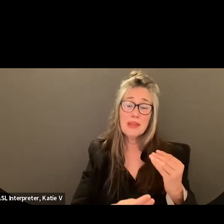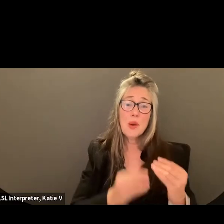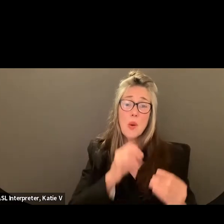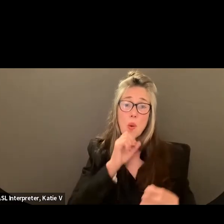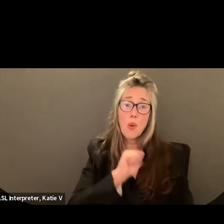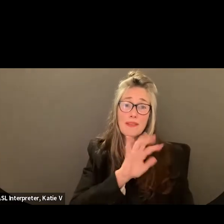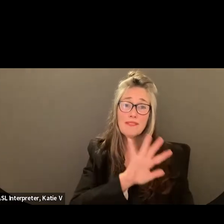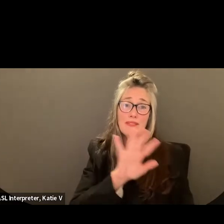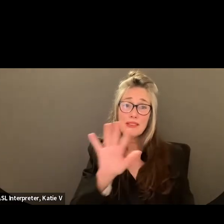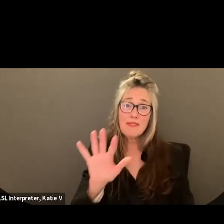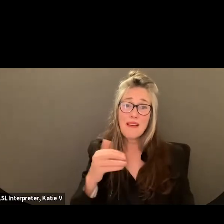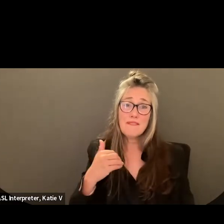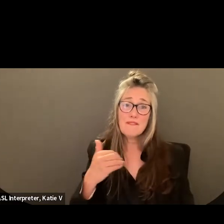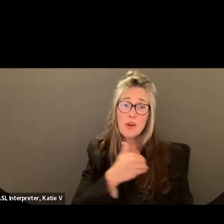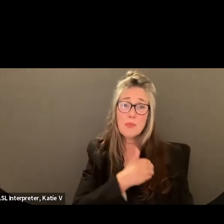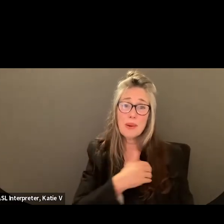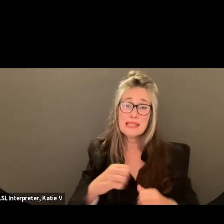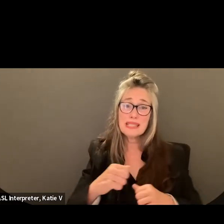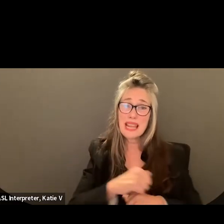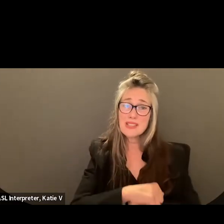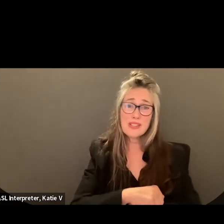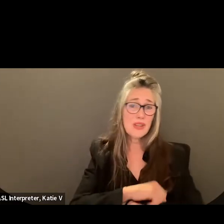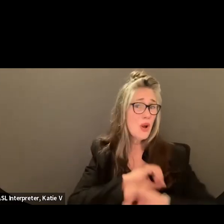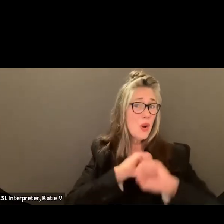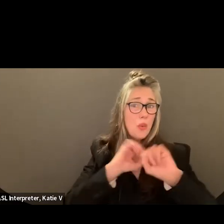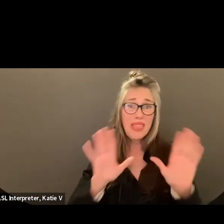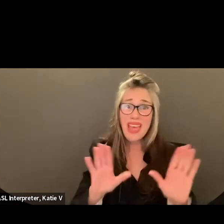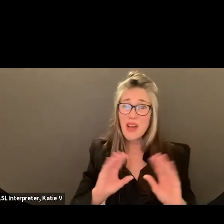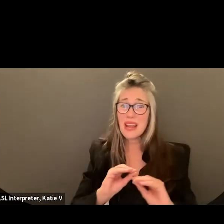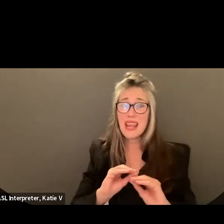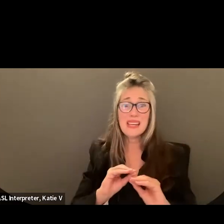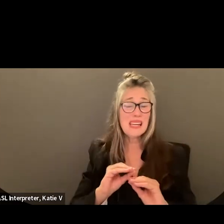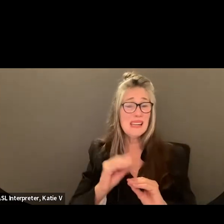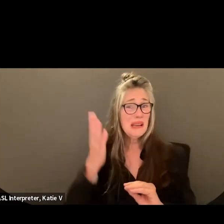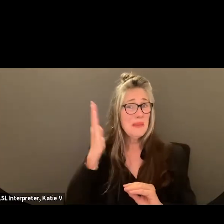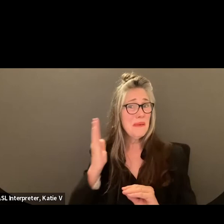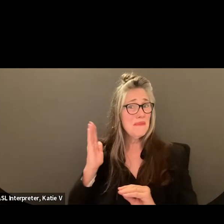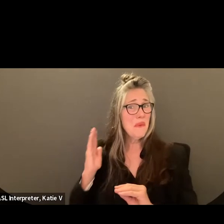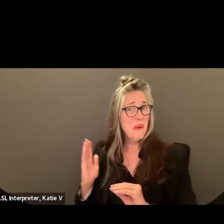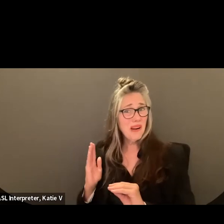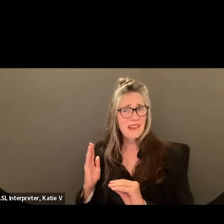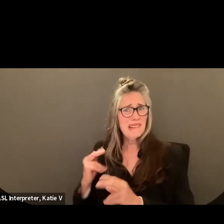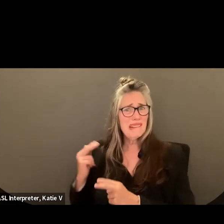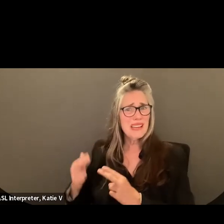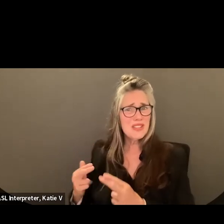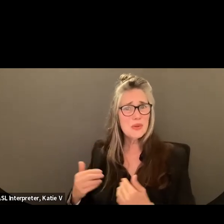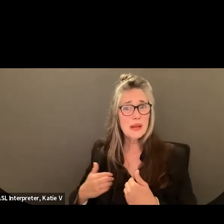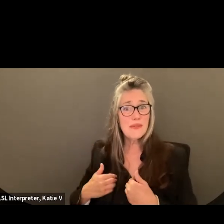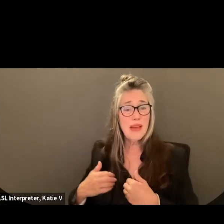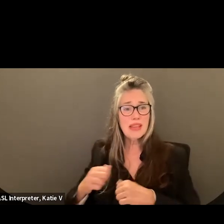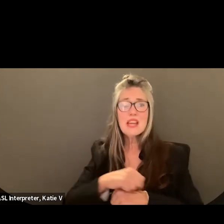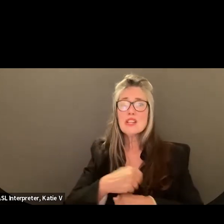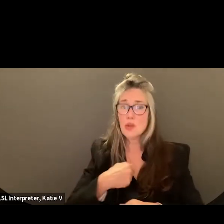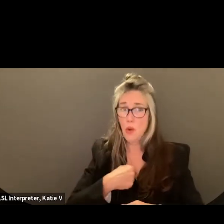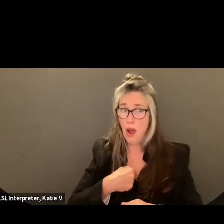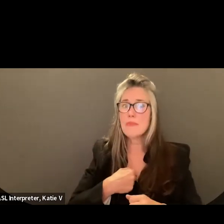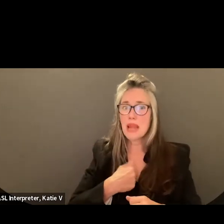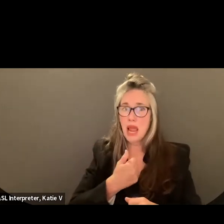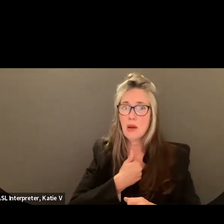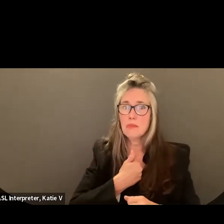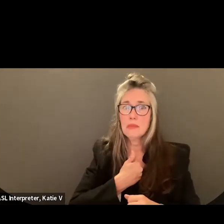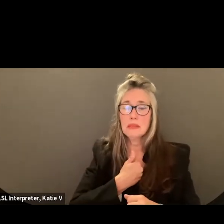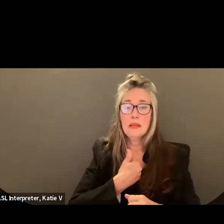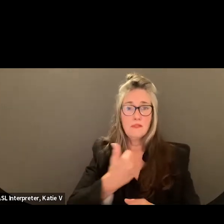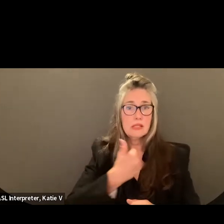of that being in the family. And so that upped my my schedule of having the breast exams both self